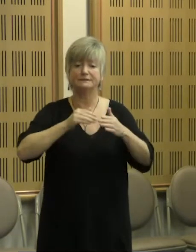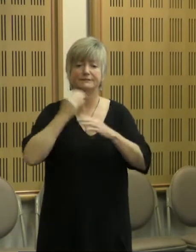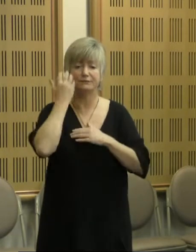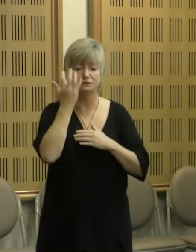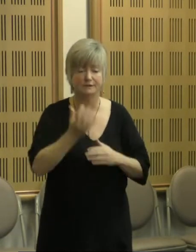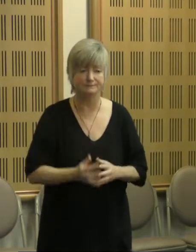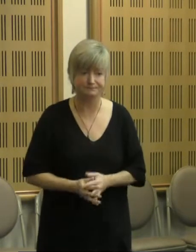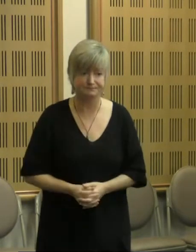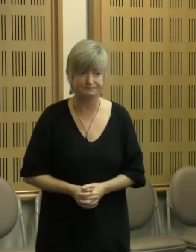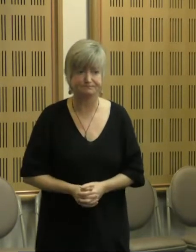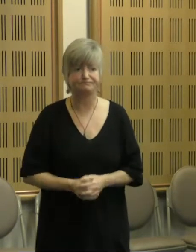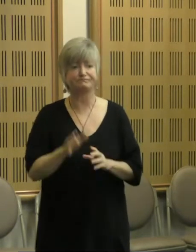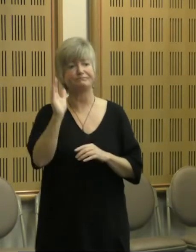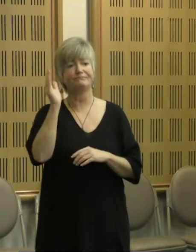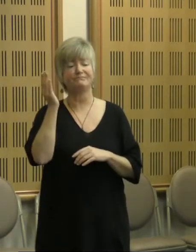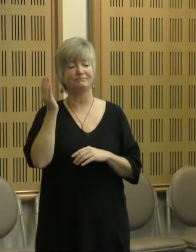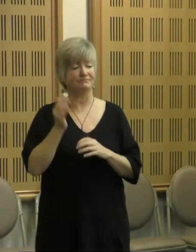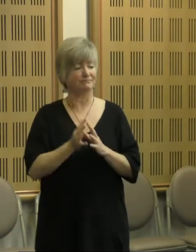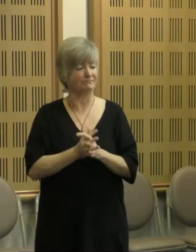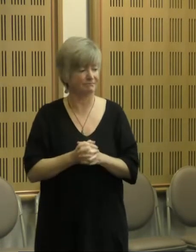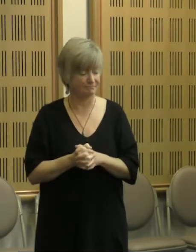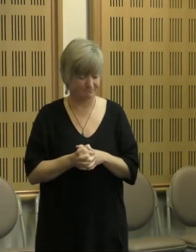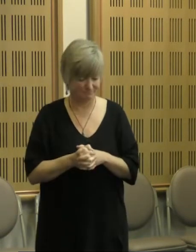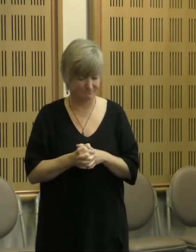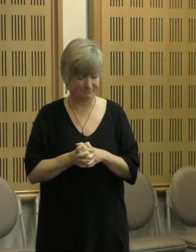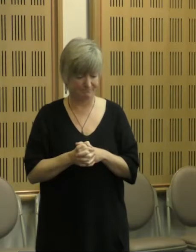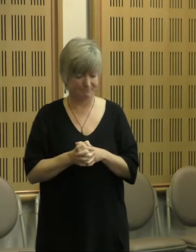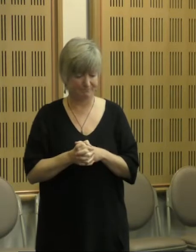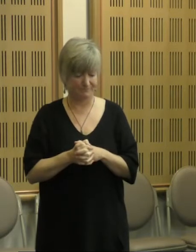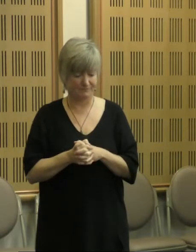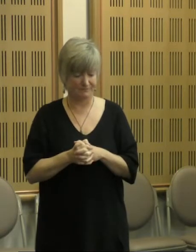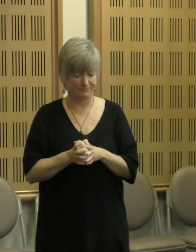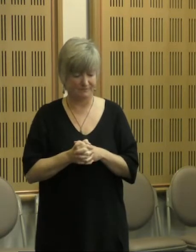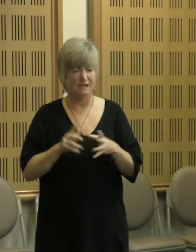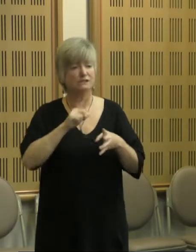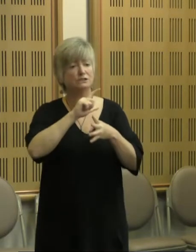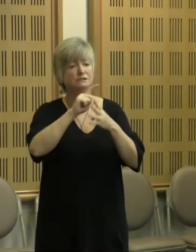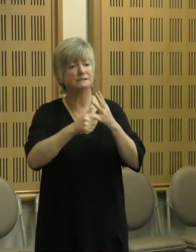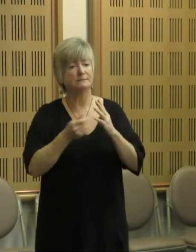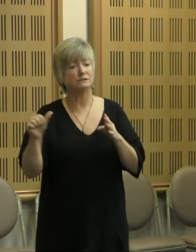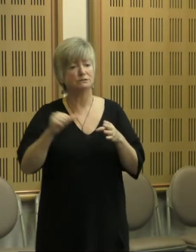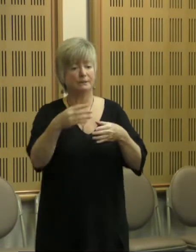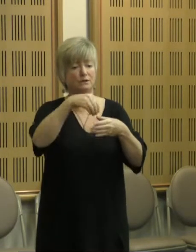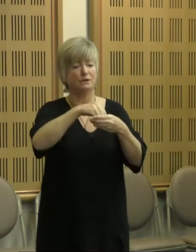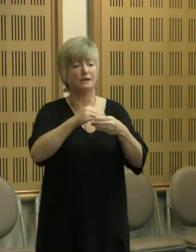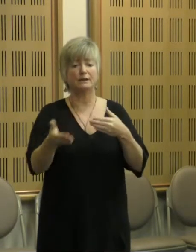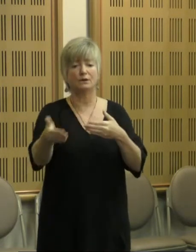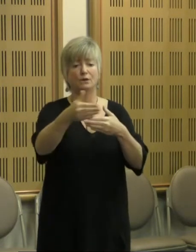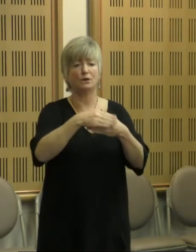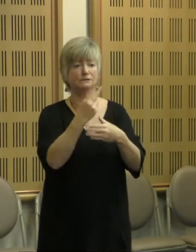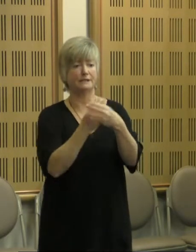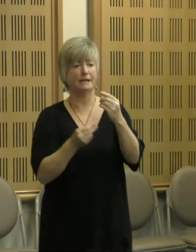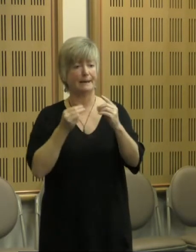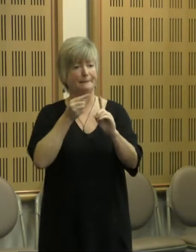There's a recent call to have the disability included in the Close the Gap targets. And